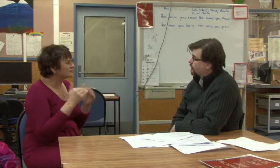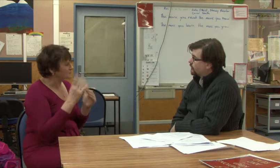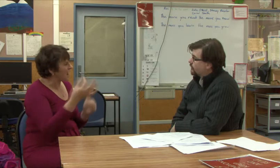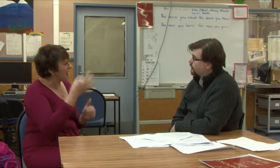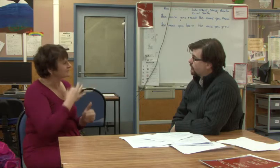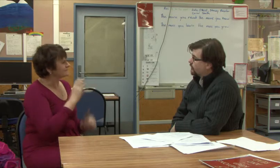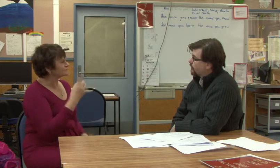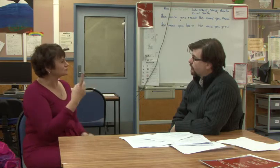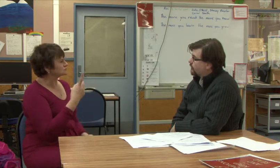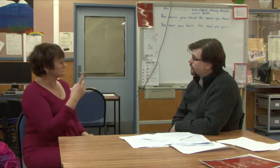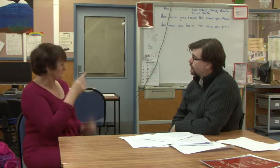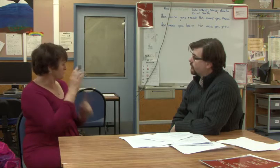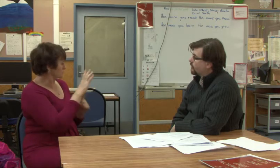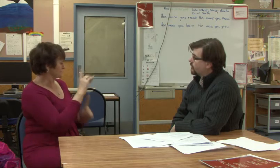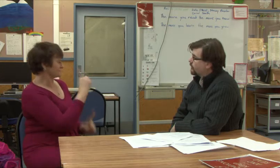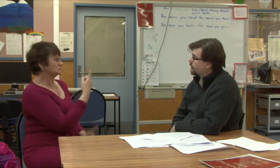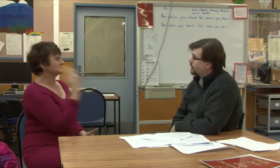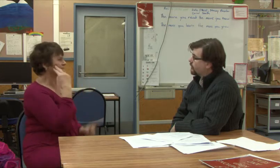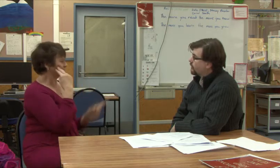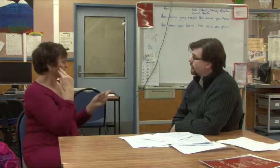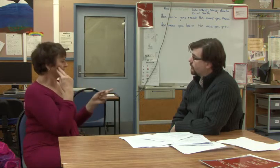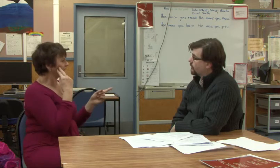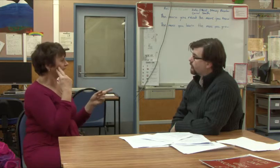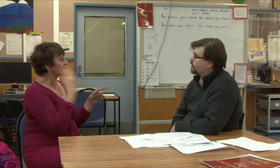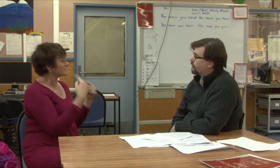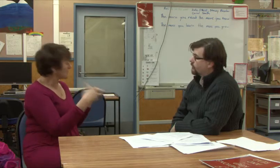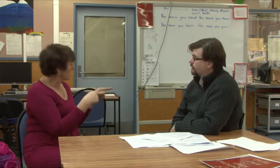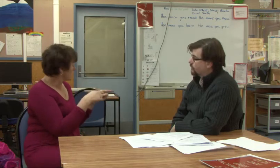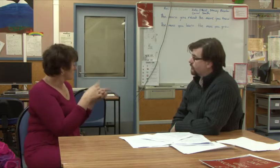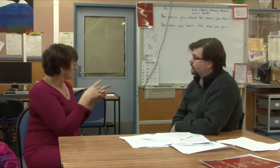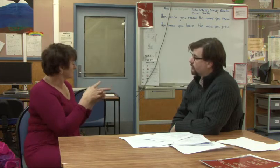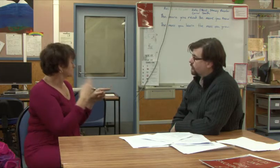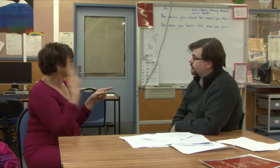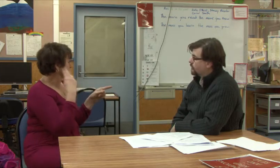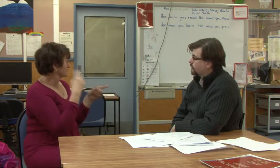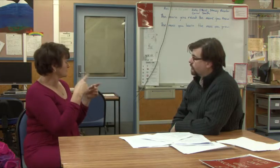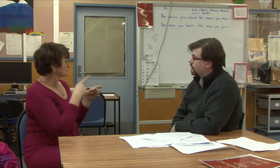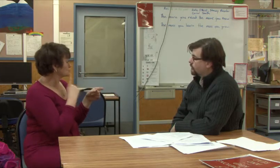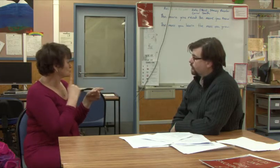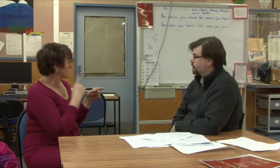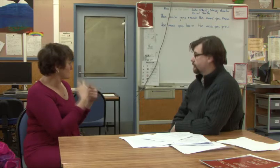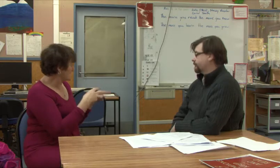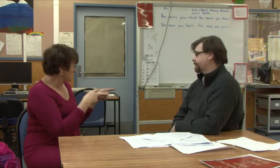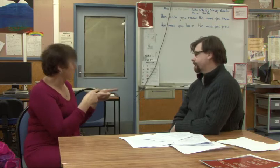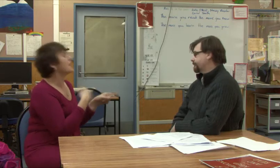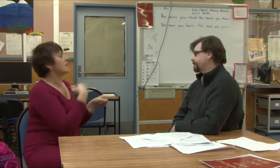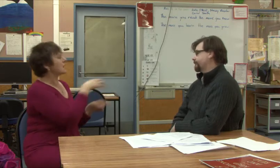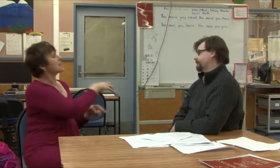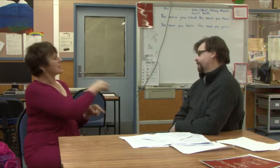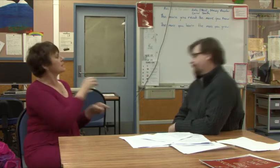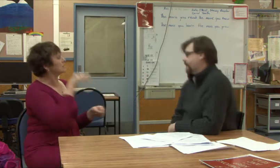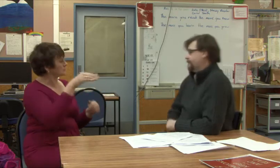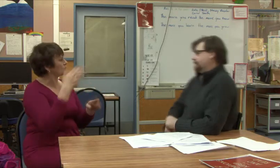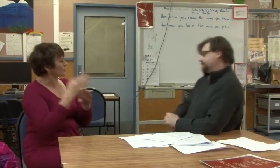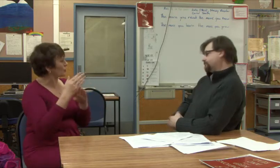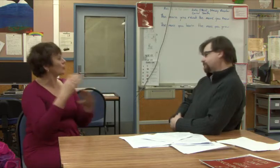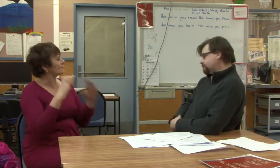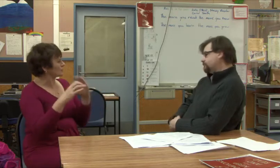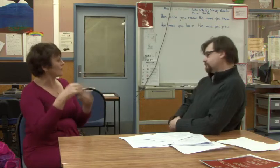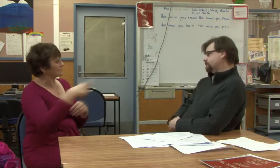They should ask me first. They should ask me first if they can do that. Because first and foremost it should be a